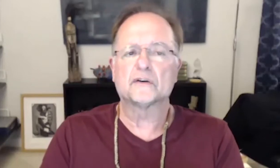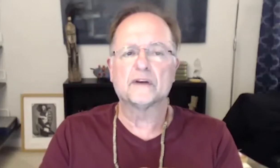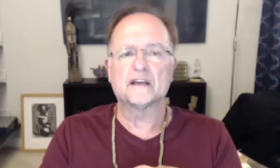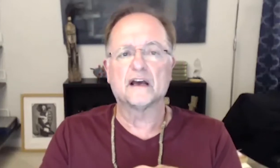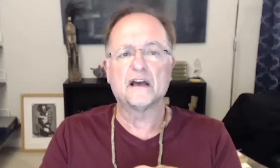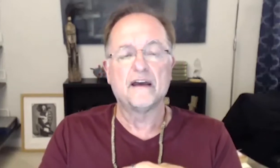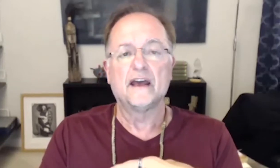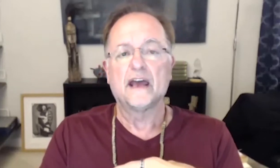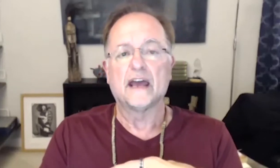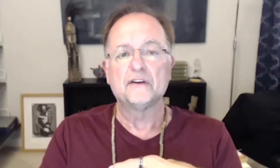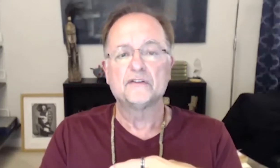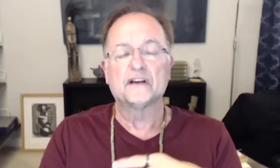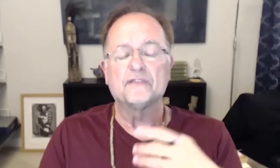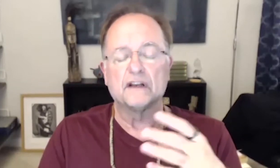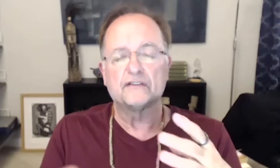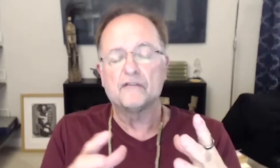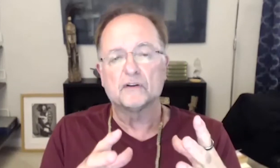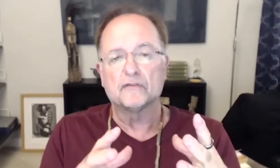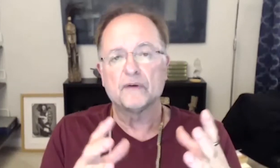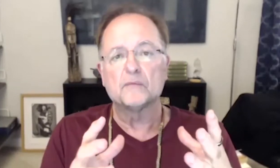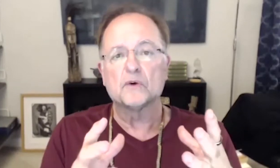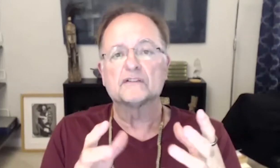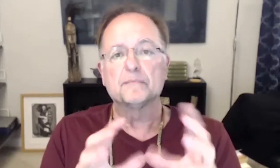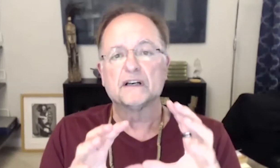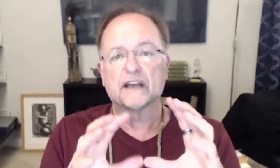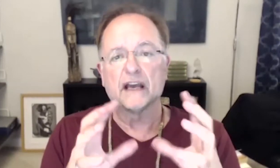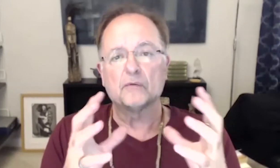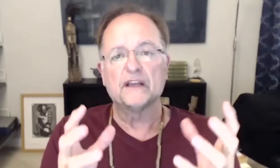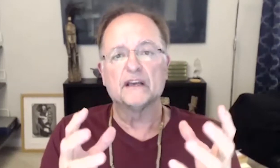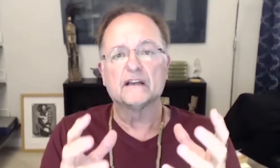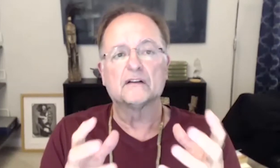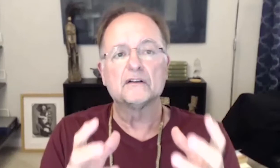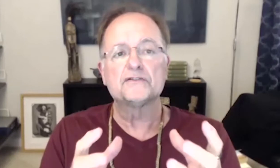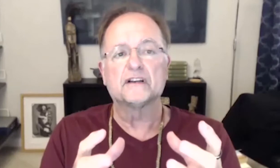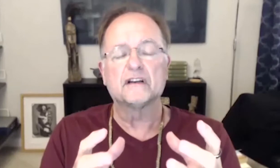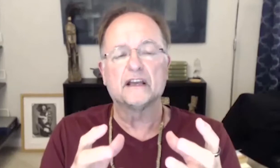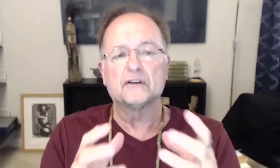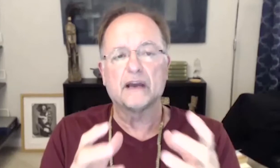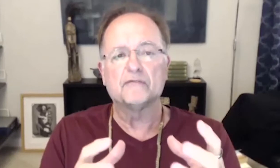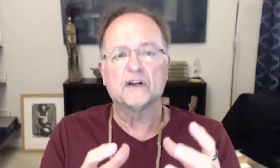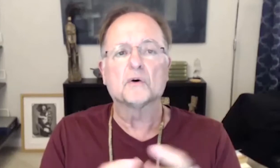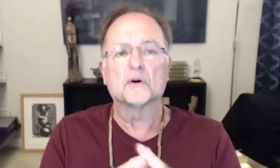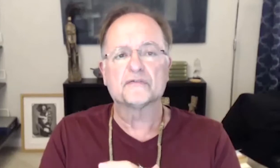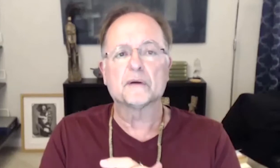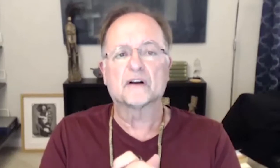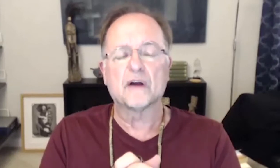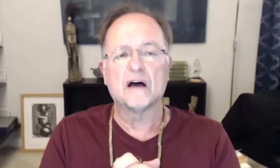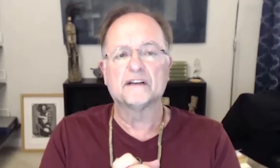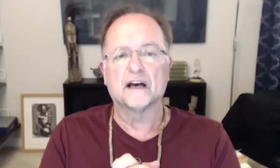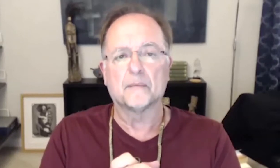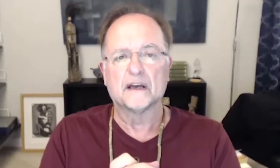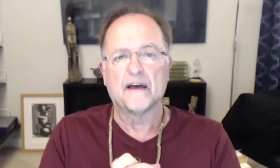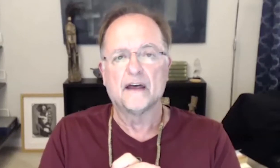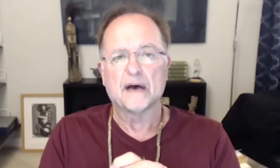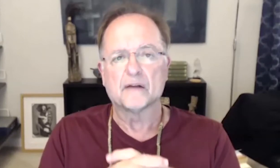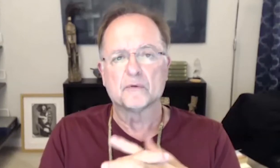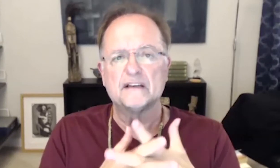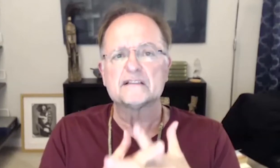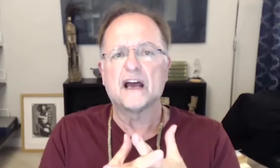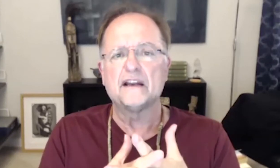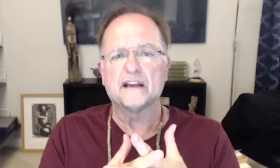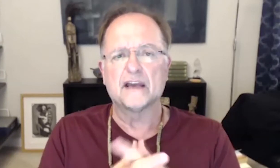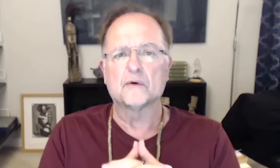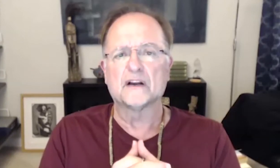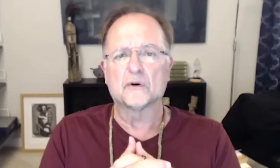course curricula and using a philosophical framework to build equity and inclusion into every course from the ground up. By